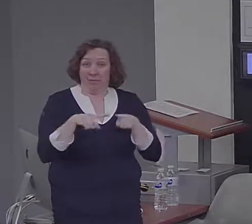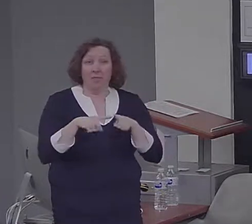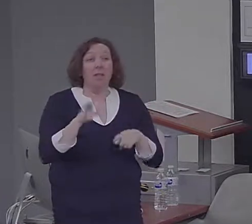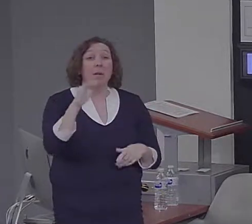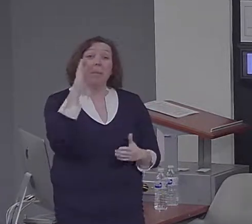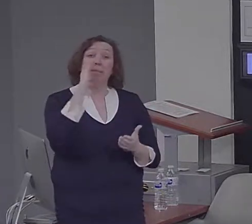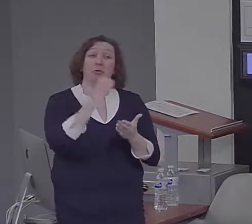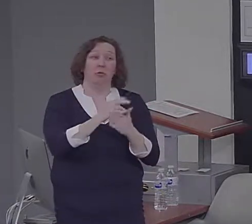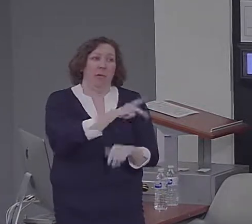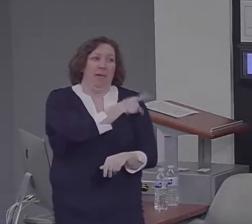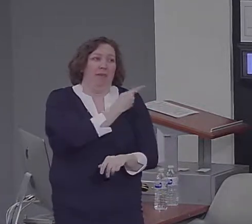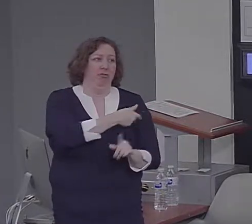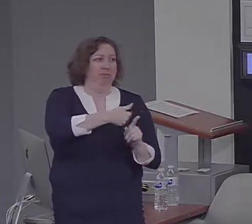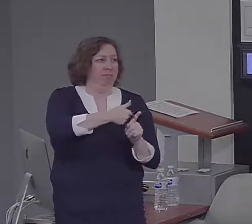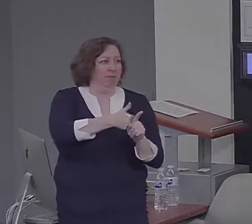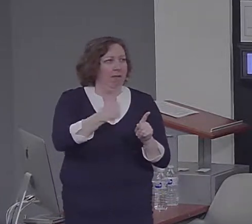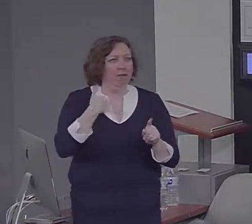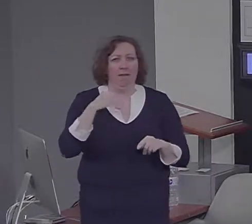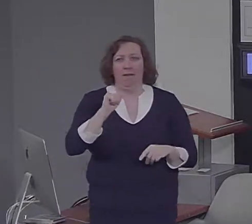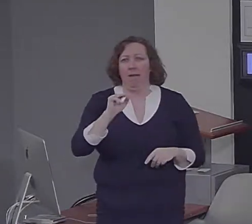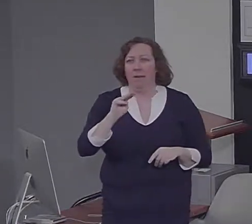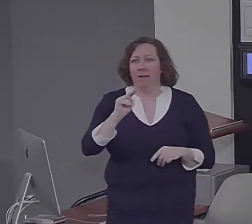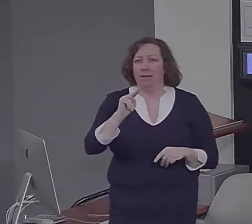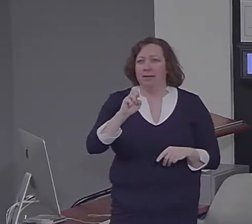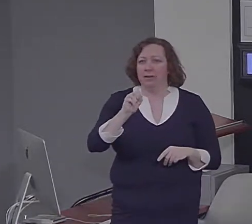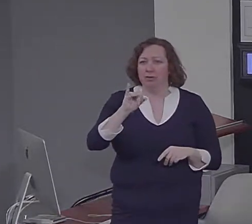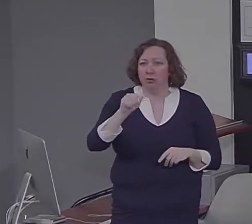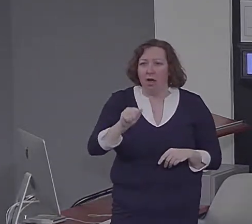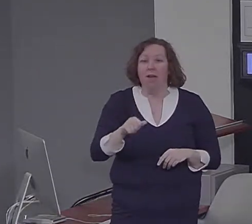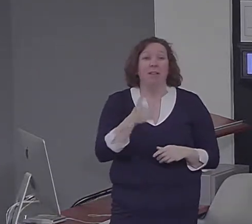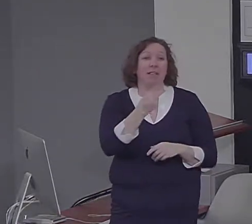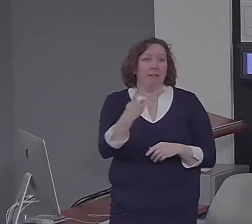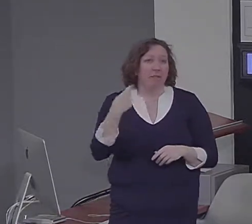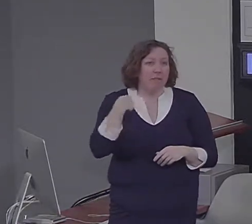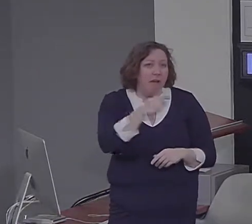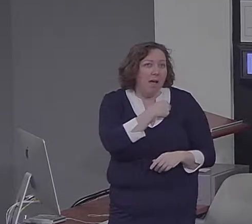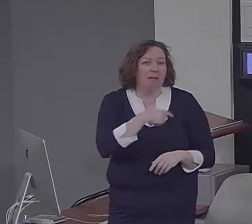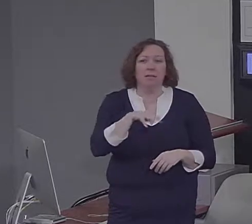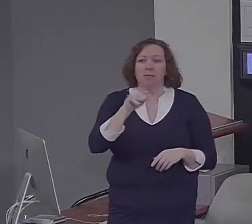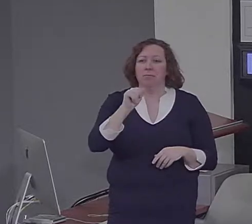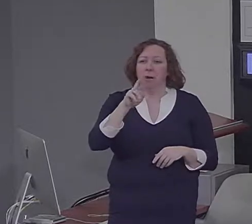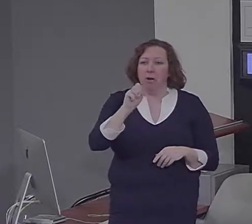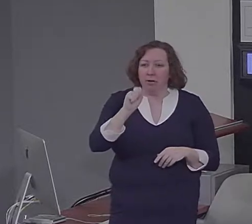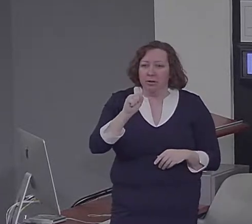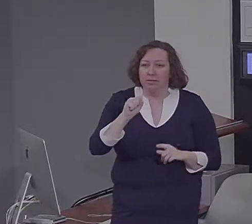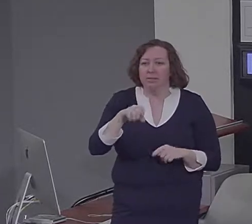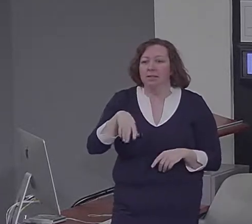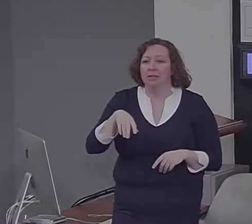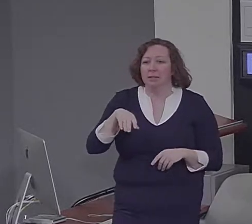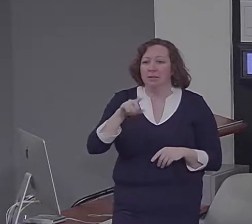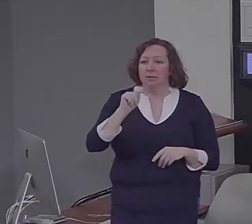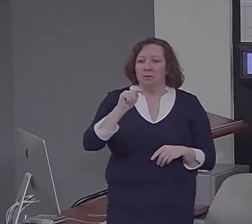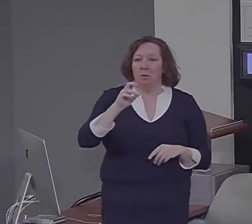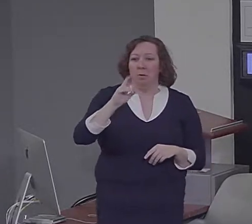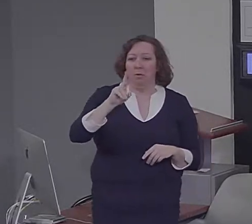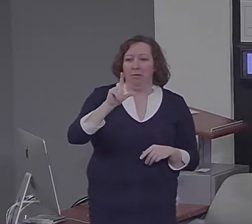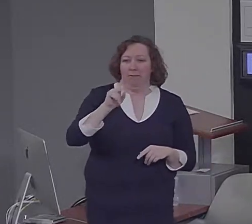who a number of us, Endel Tolving, Morris Moskovich, myself and others in Toronto in the 1980s were studying,